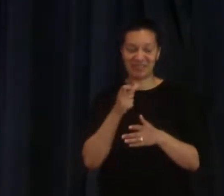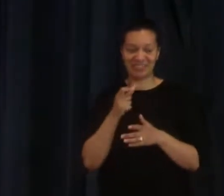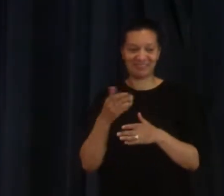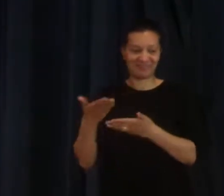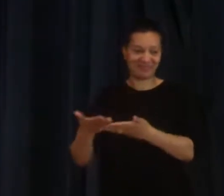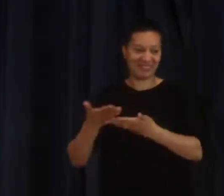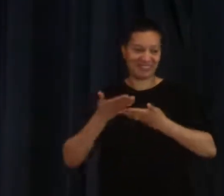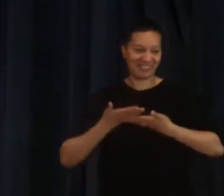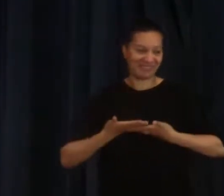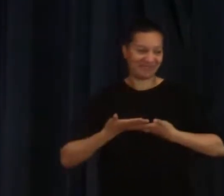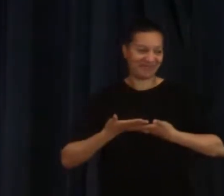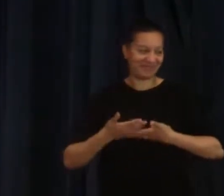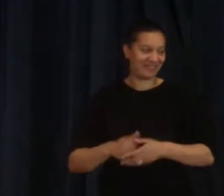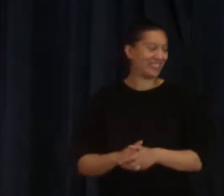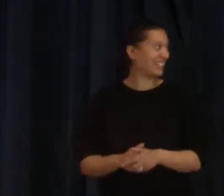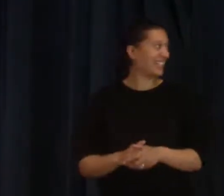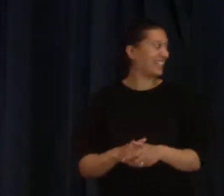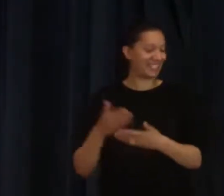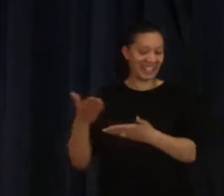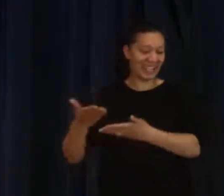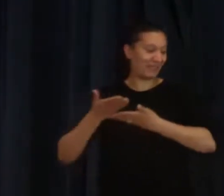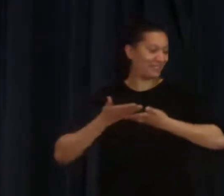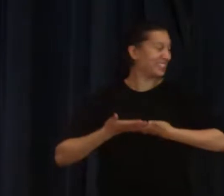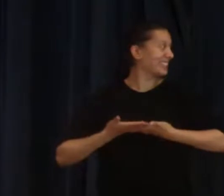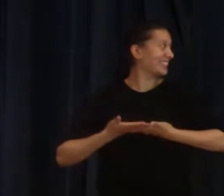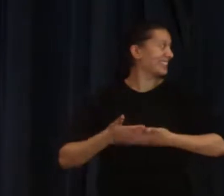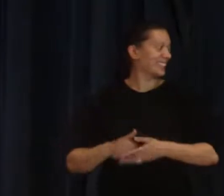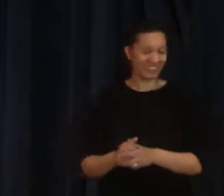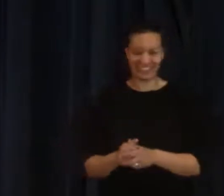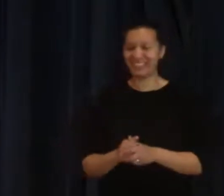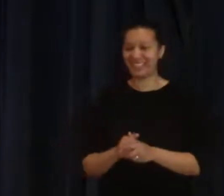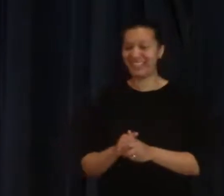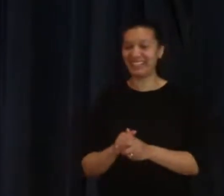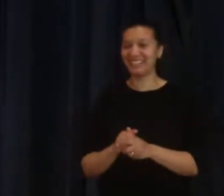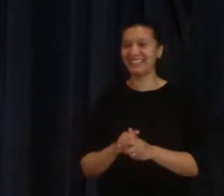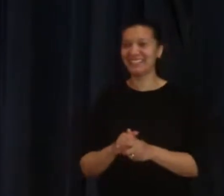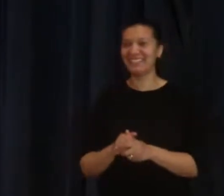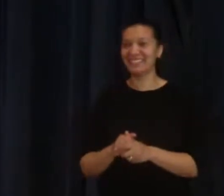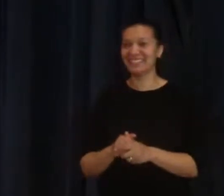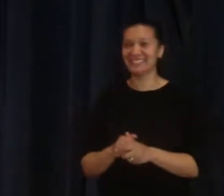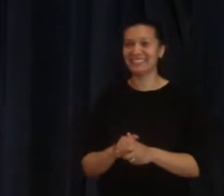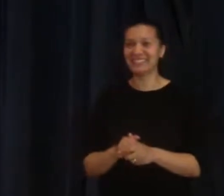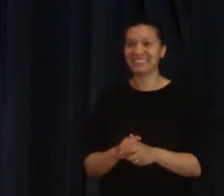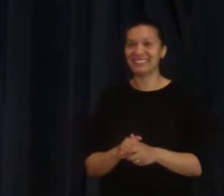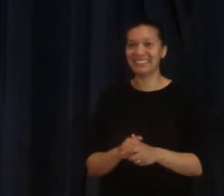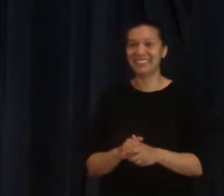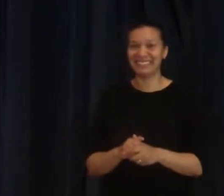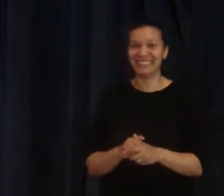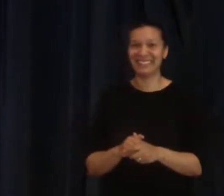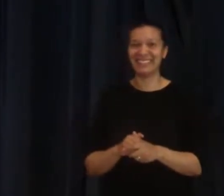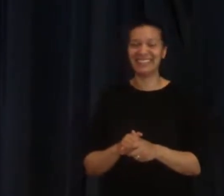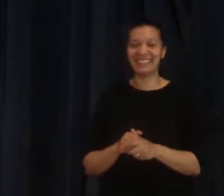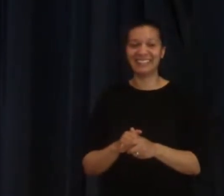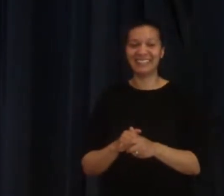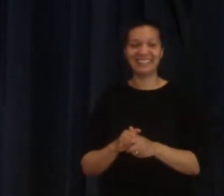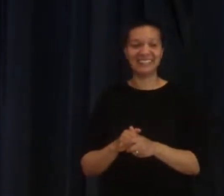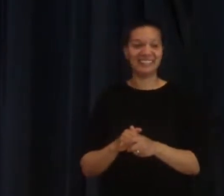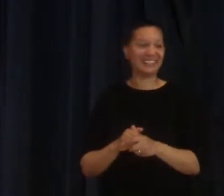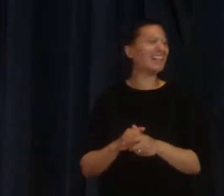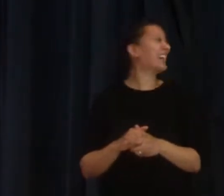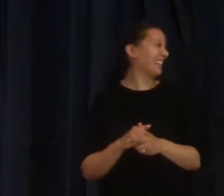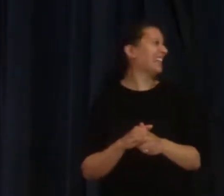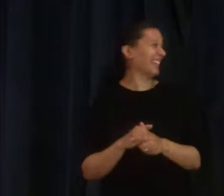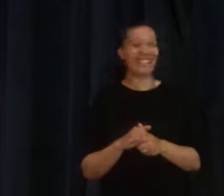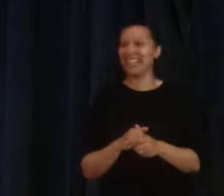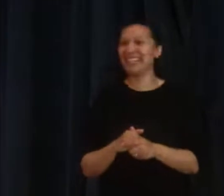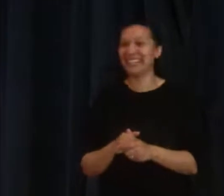can't say it, how can you sign it? Once endowment, sign it. Oh, a gift. Okay, there we go. A gift. What do you